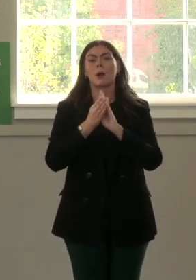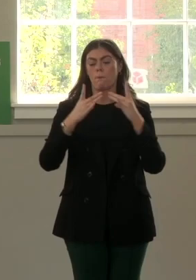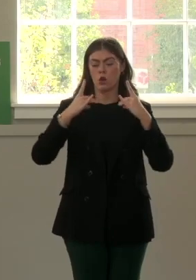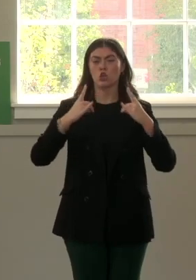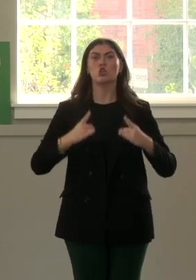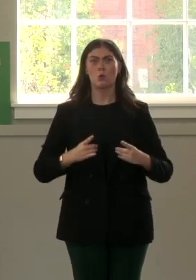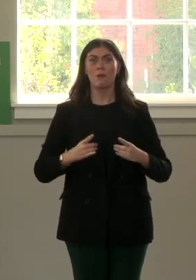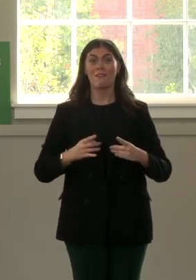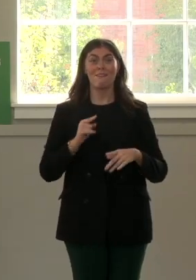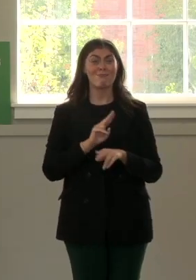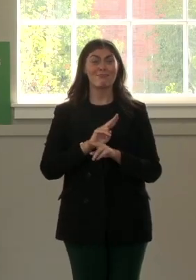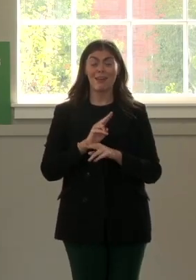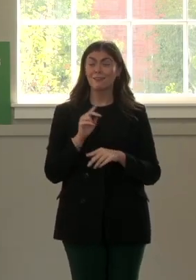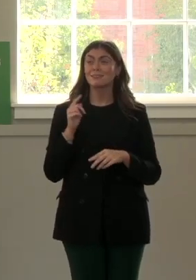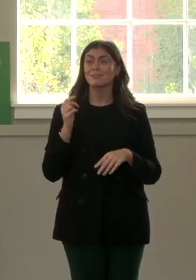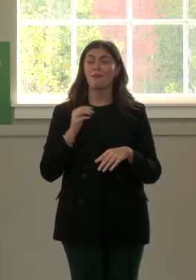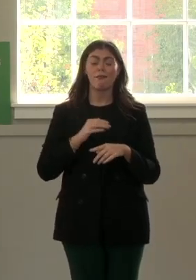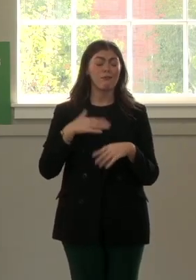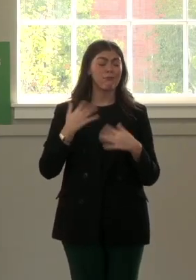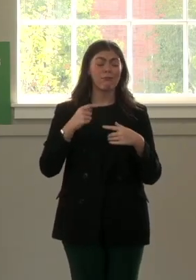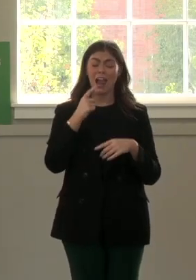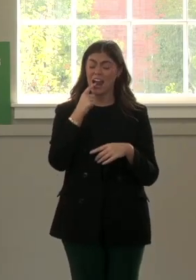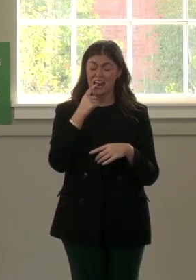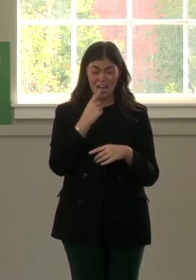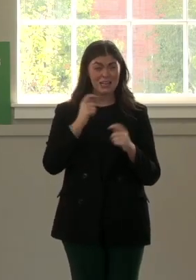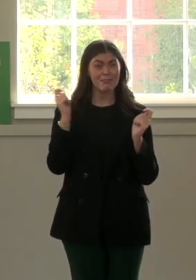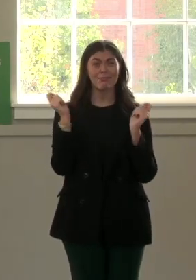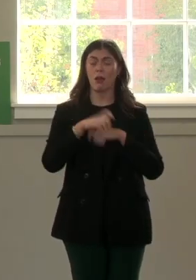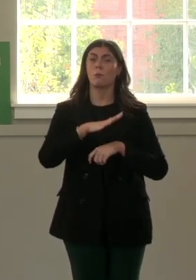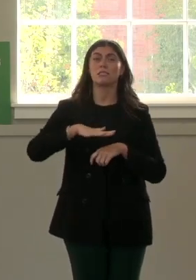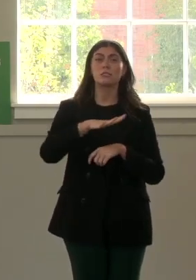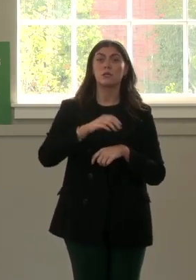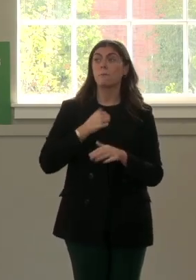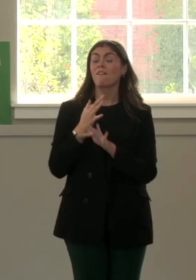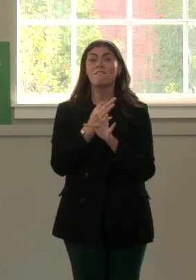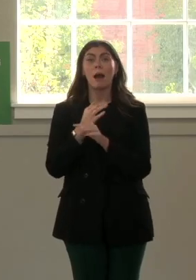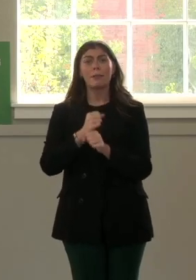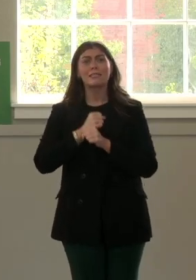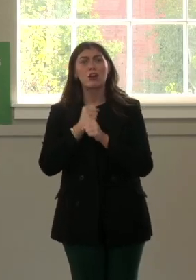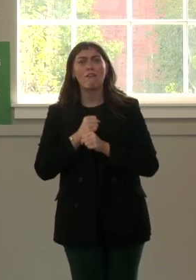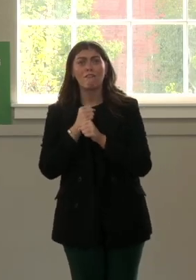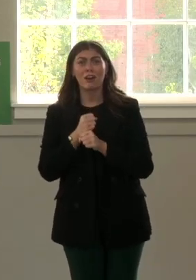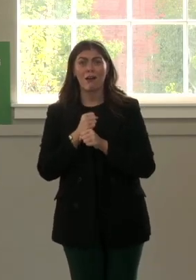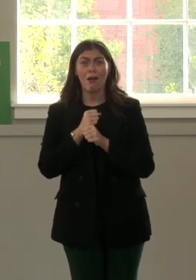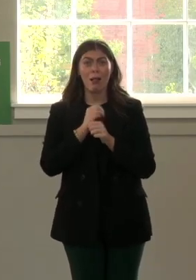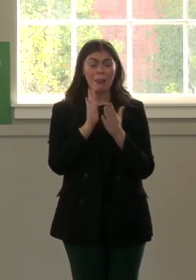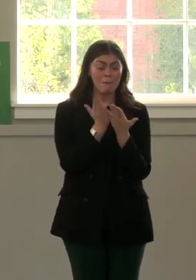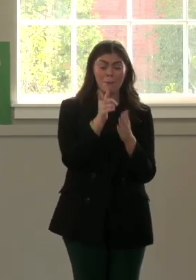That's how bad it was. My family suffered. The red top papers had me in everything.